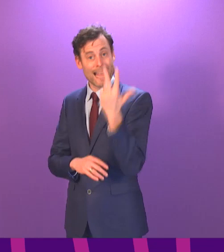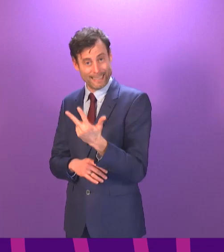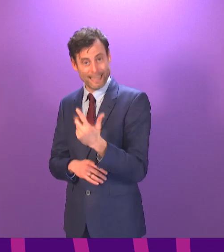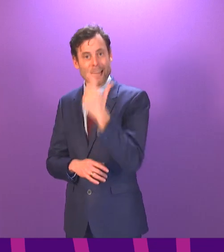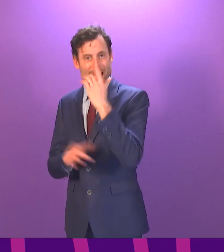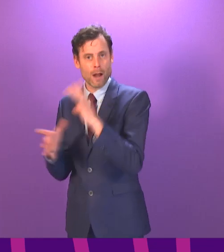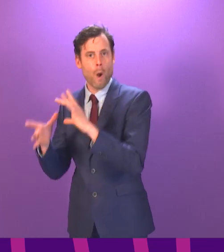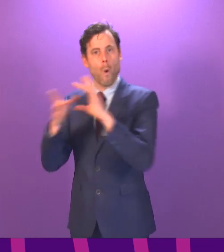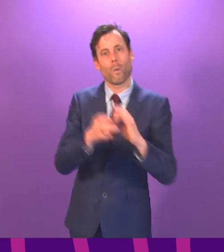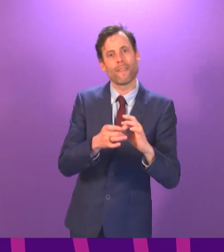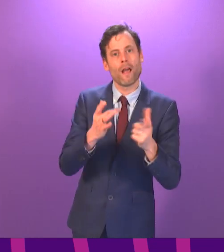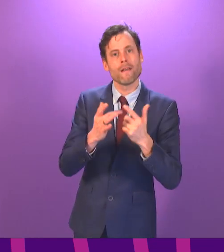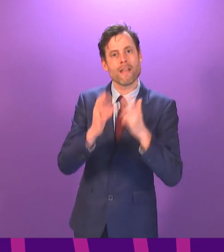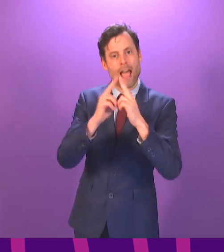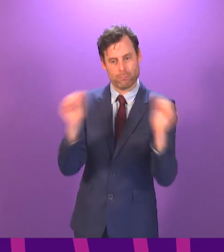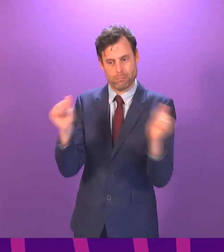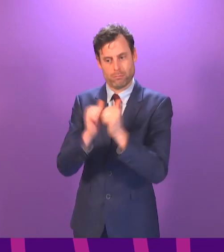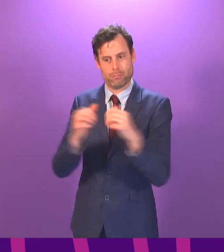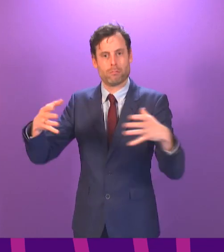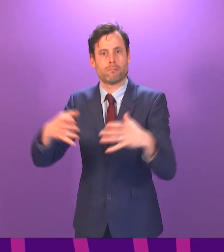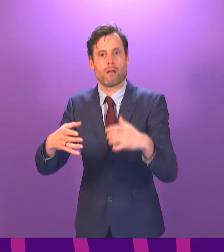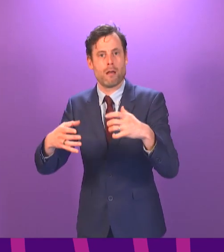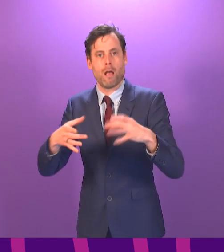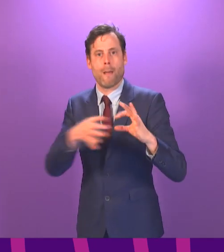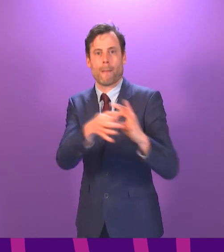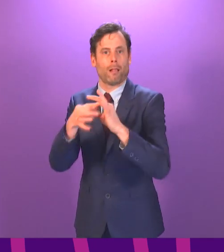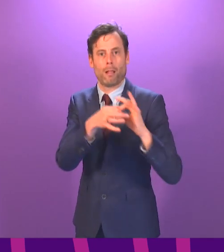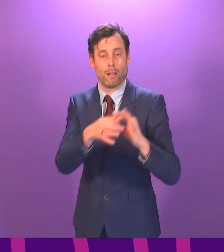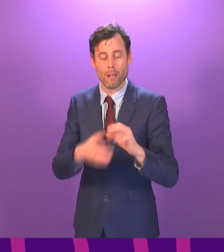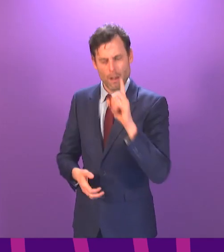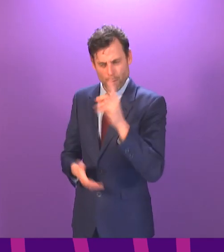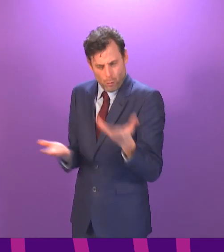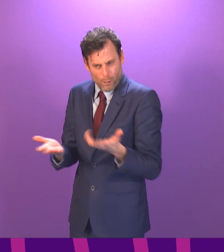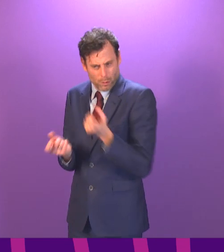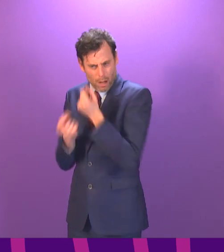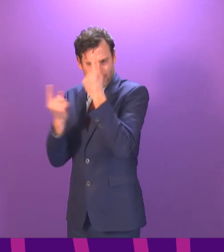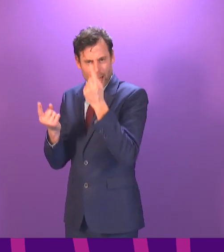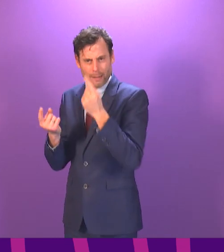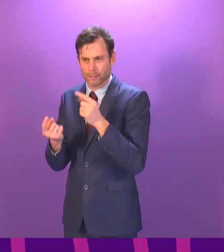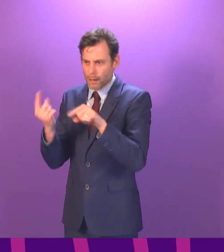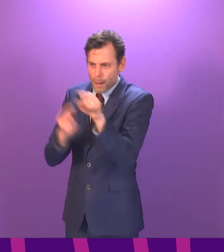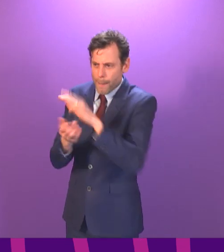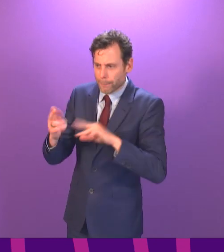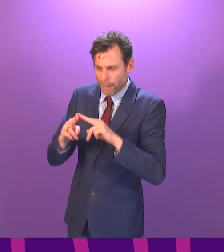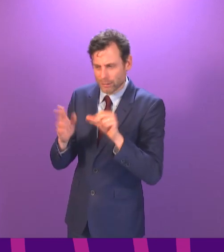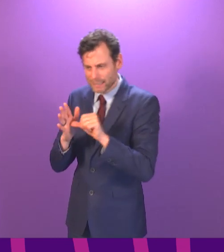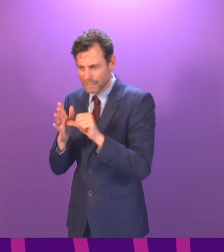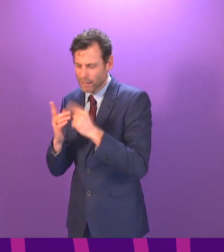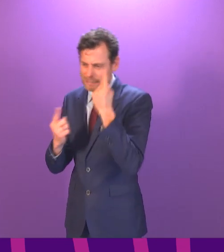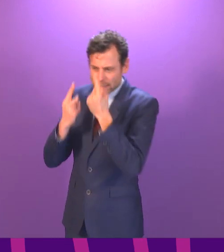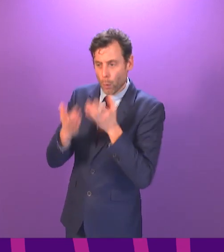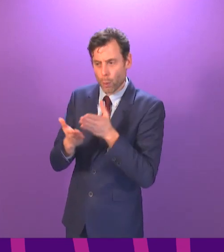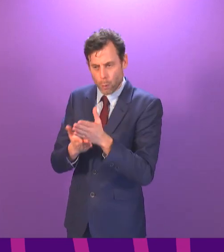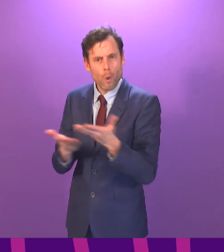household. So there are arrangements in place. But nobody, least of all me, underestimates the difficulties people are facing. And we will continue to